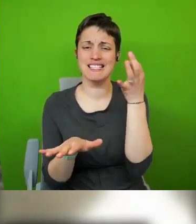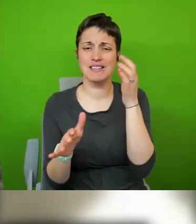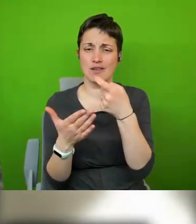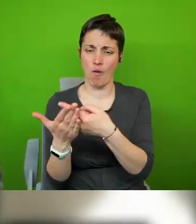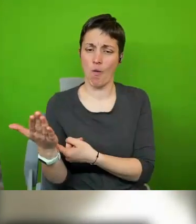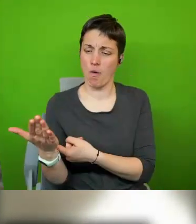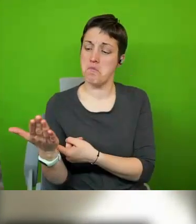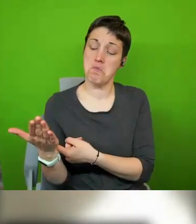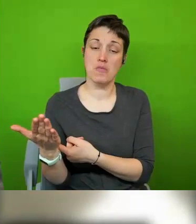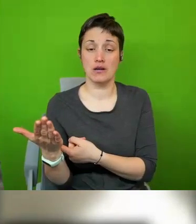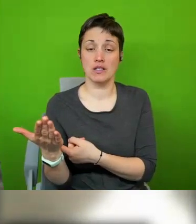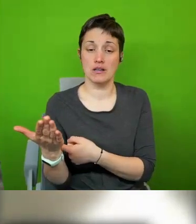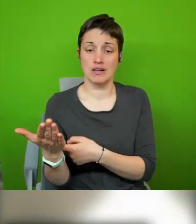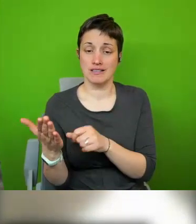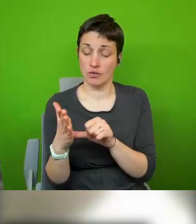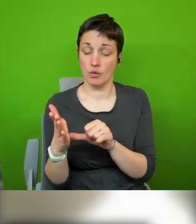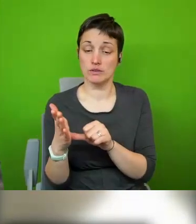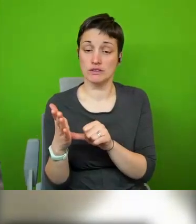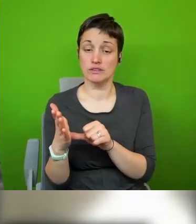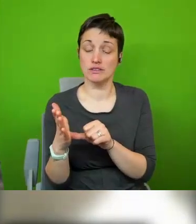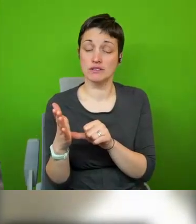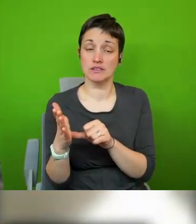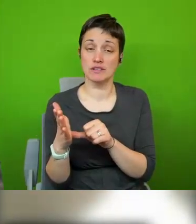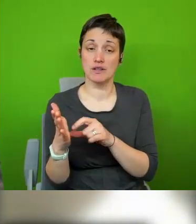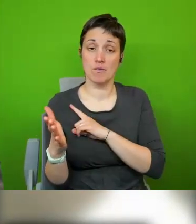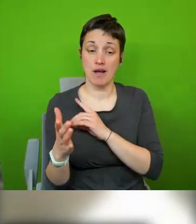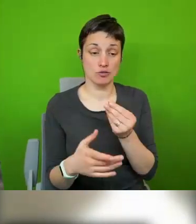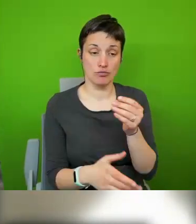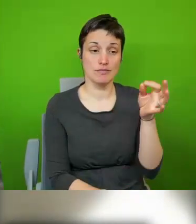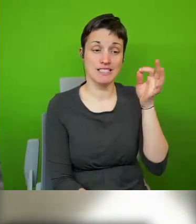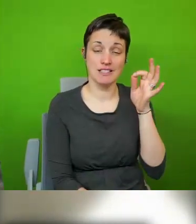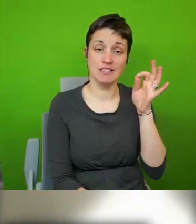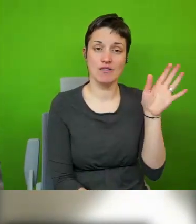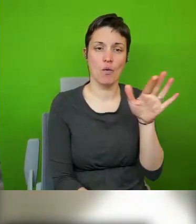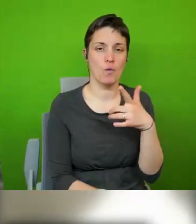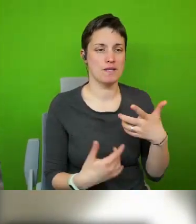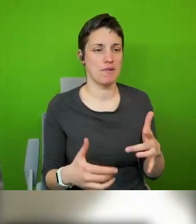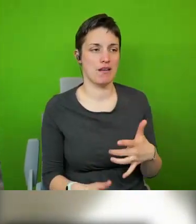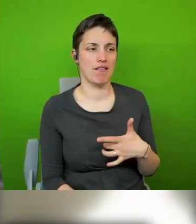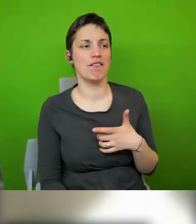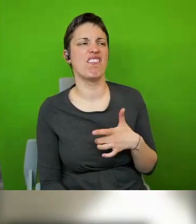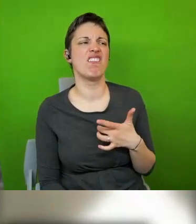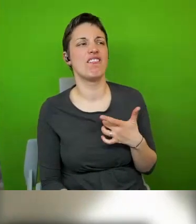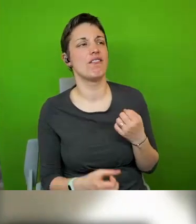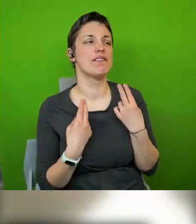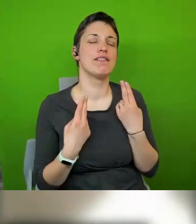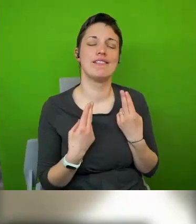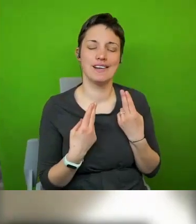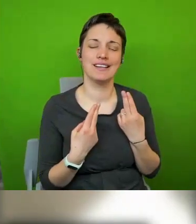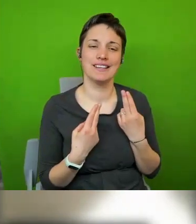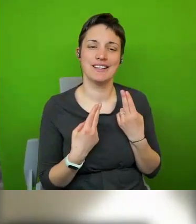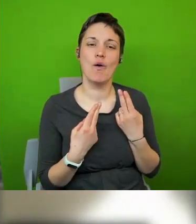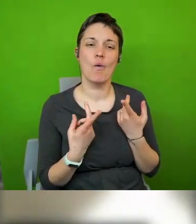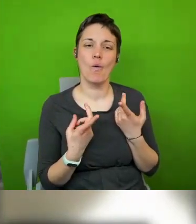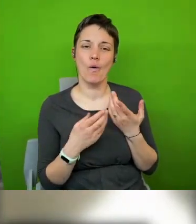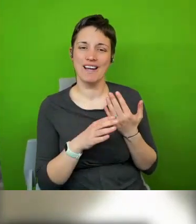driven by different factors because cities or at least some cities have always been unruly places and some of them explore their history